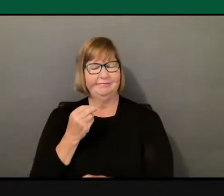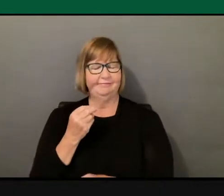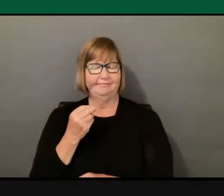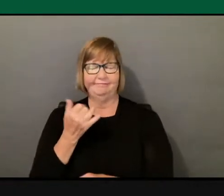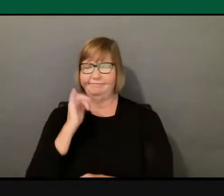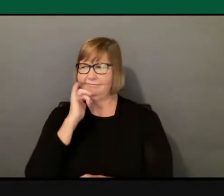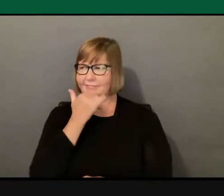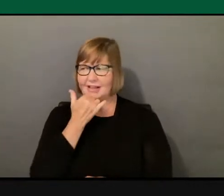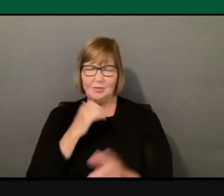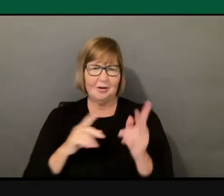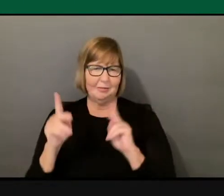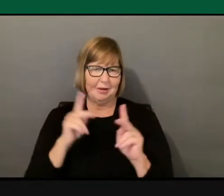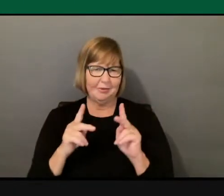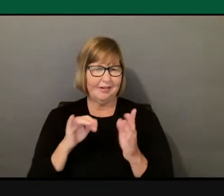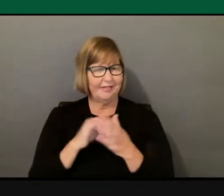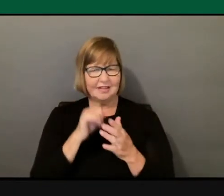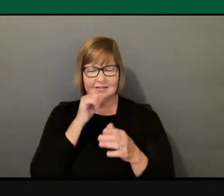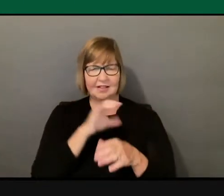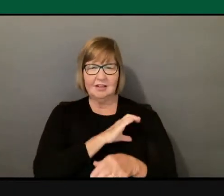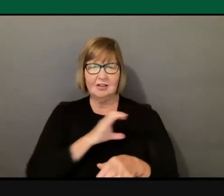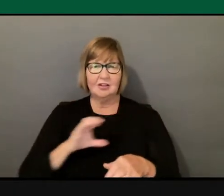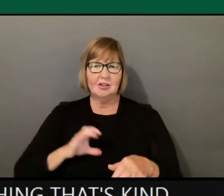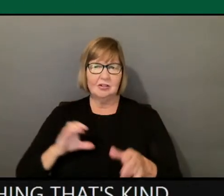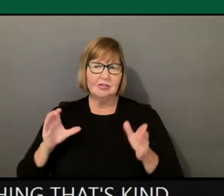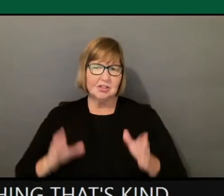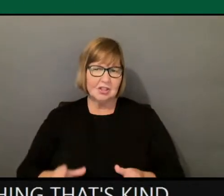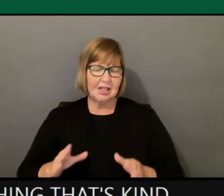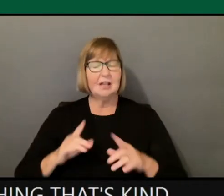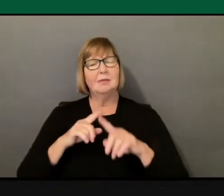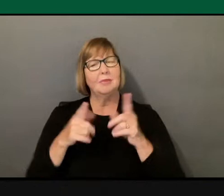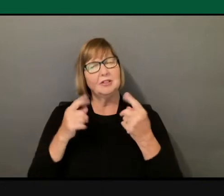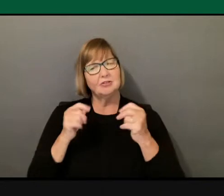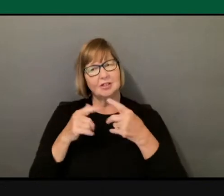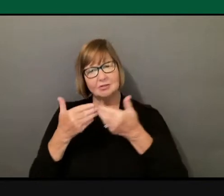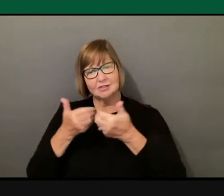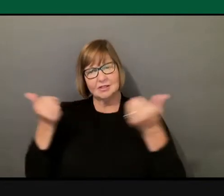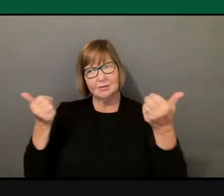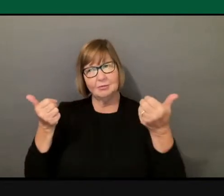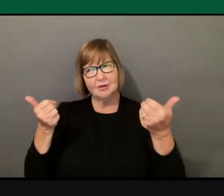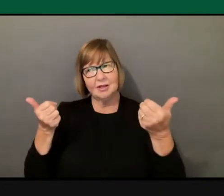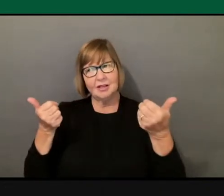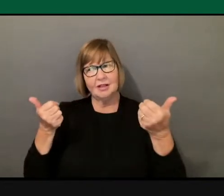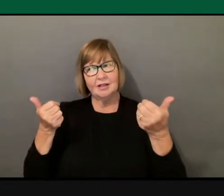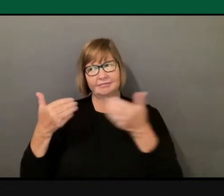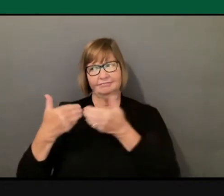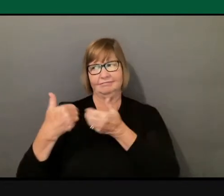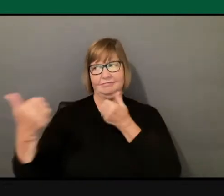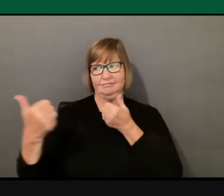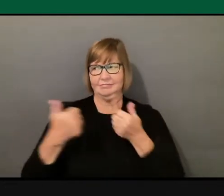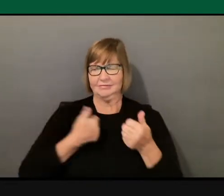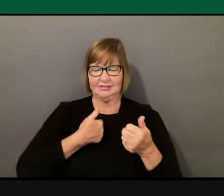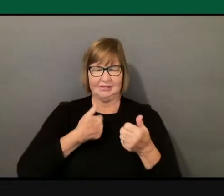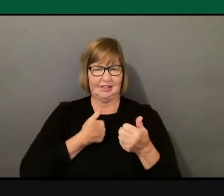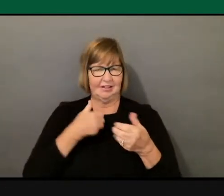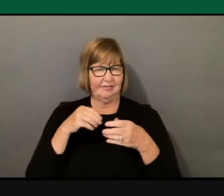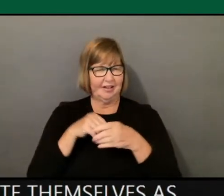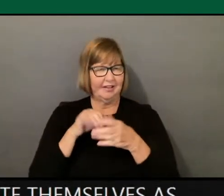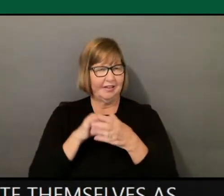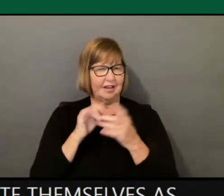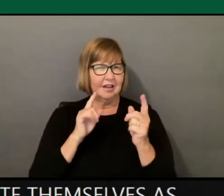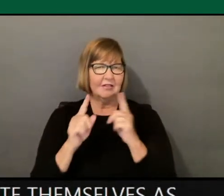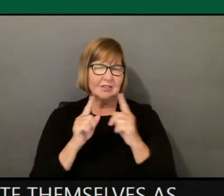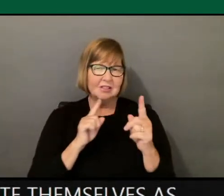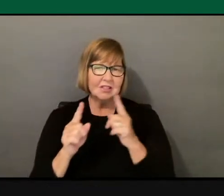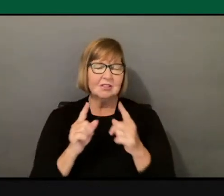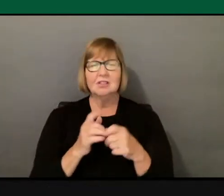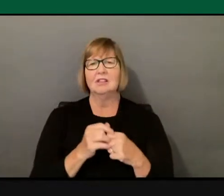not Christianity. And so they're trying to kind of separate themselves, as it were, within this conversation. But it's